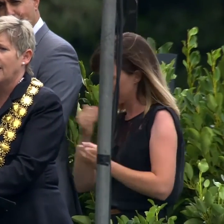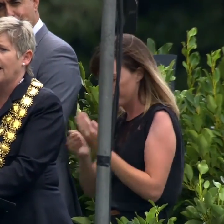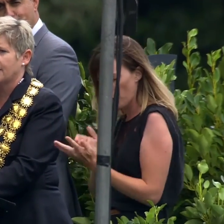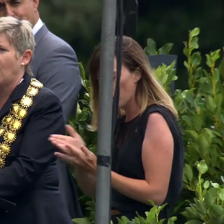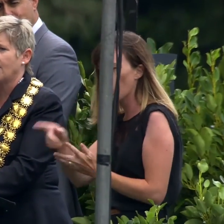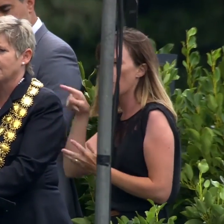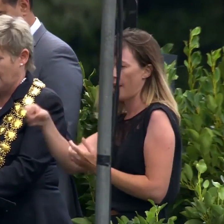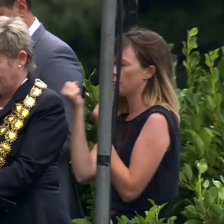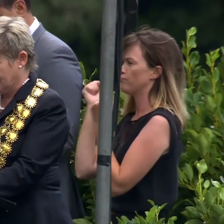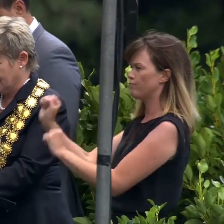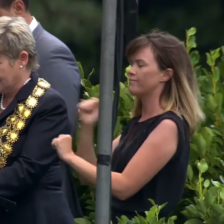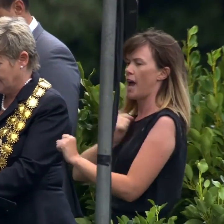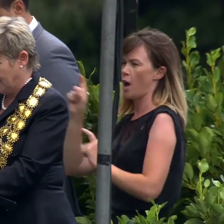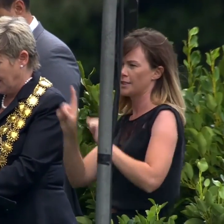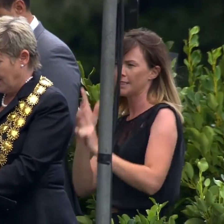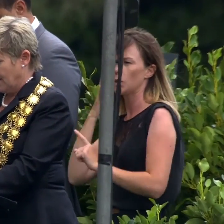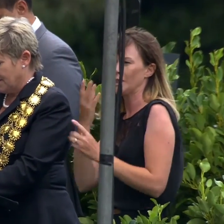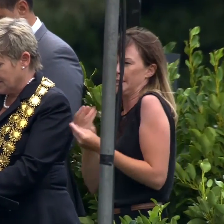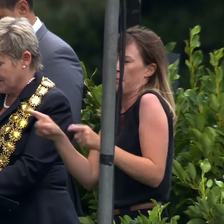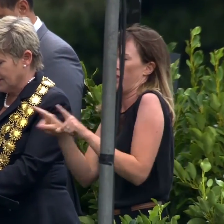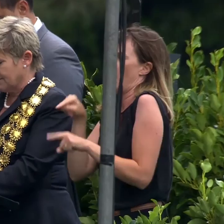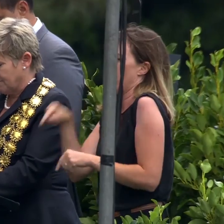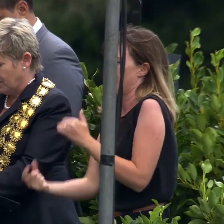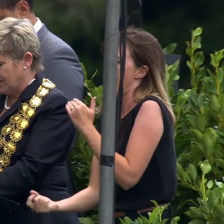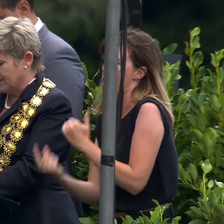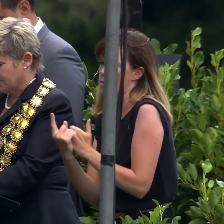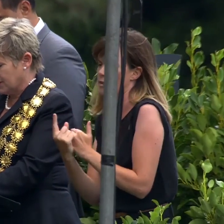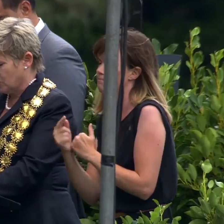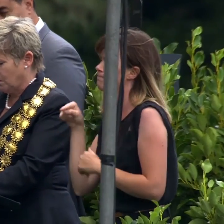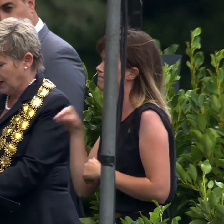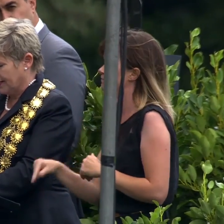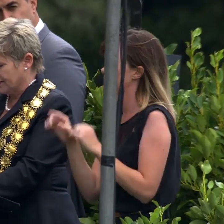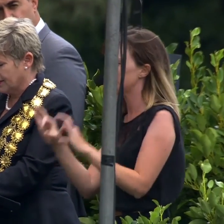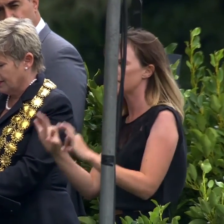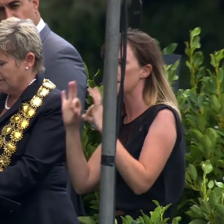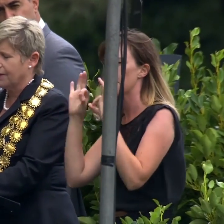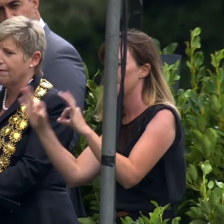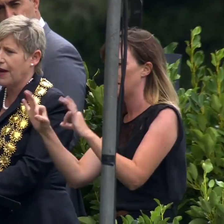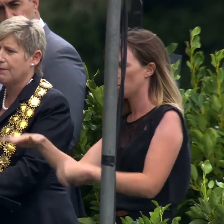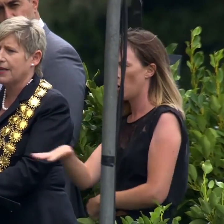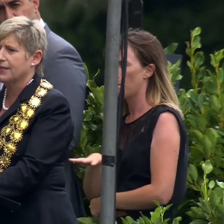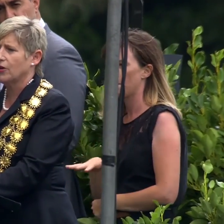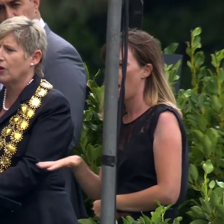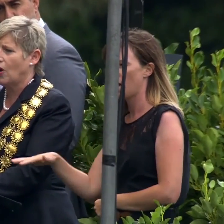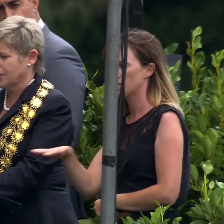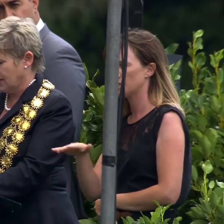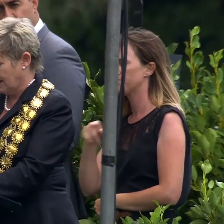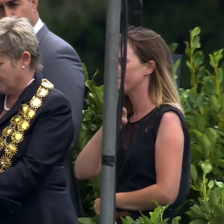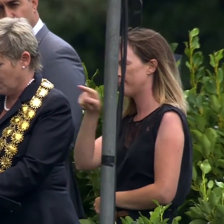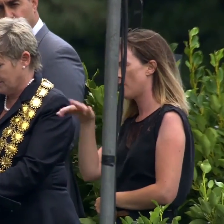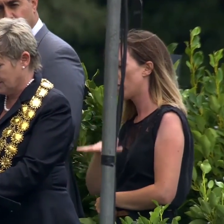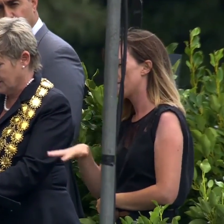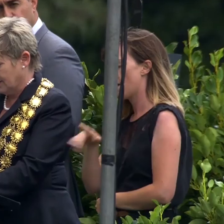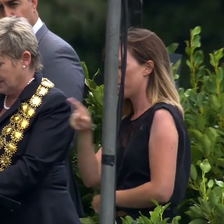city at times like this. This is a very special place for families who lost